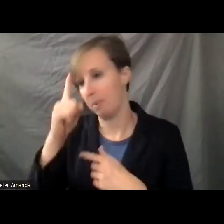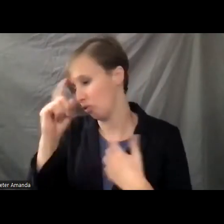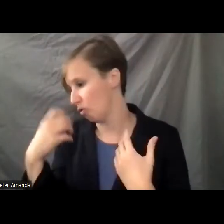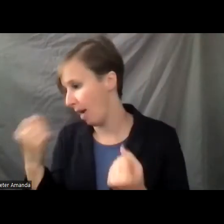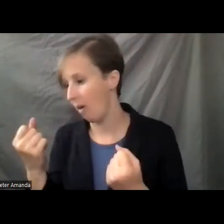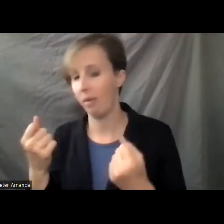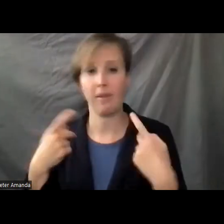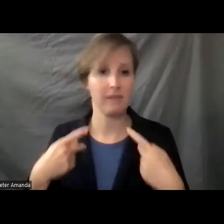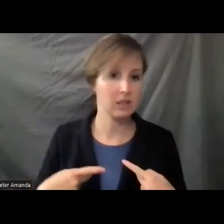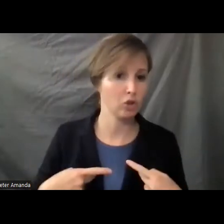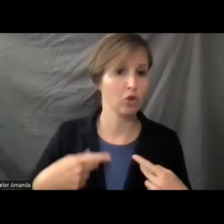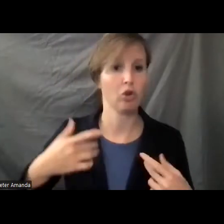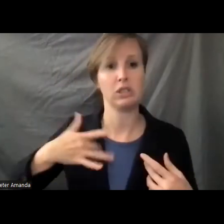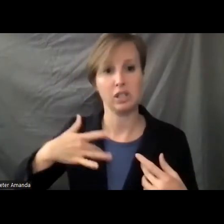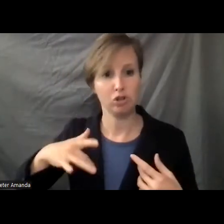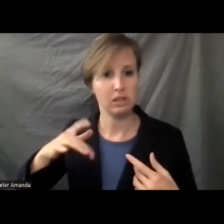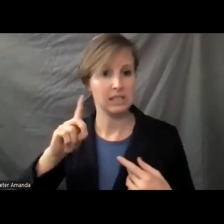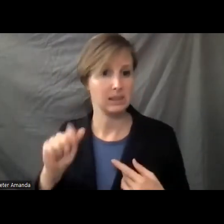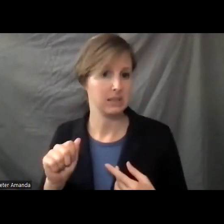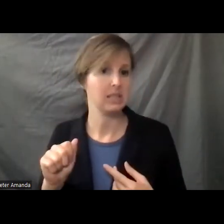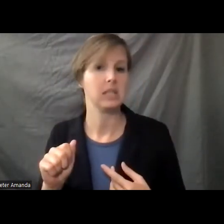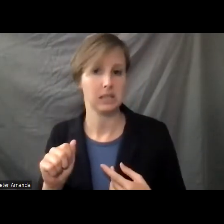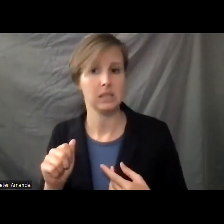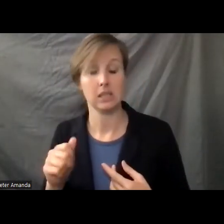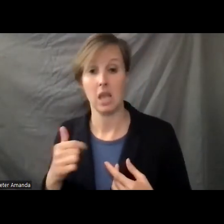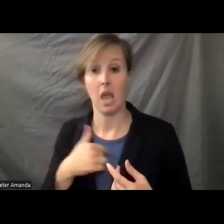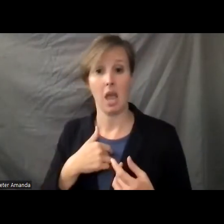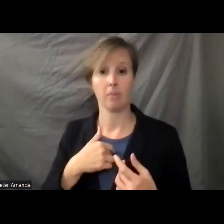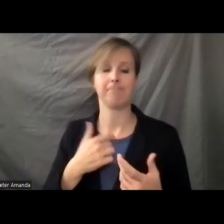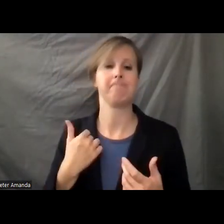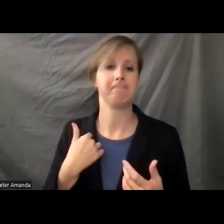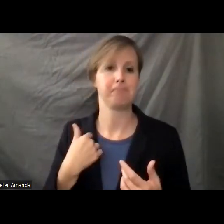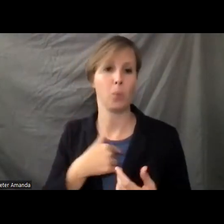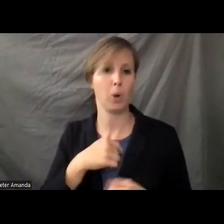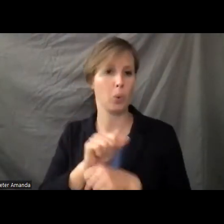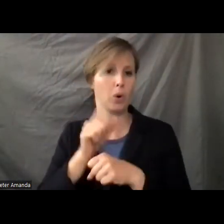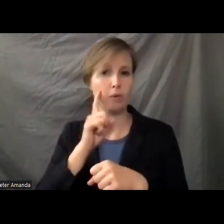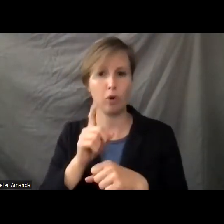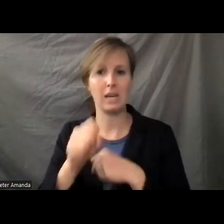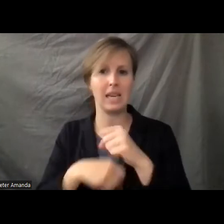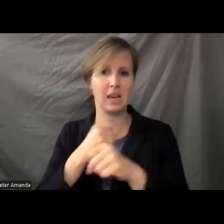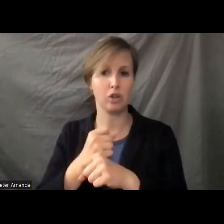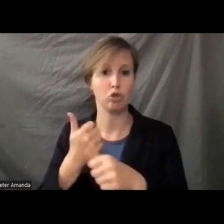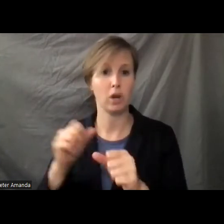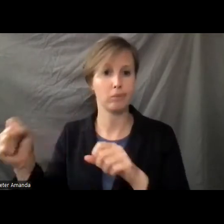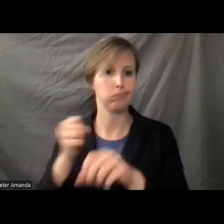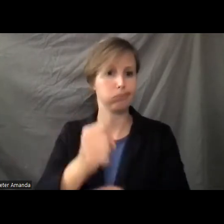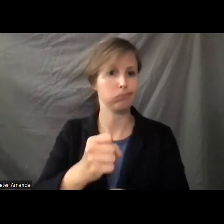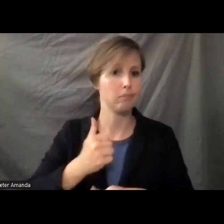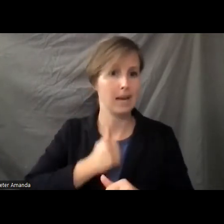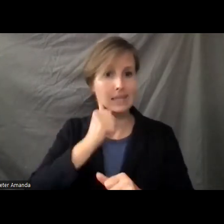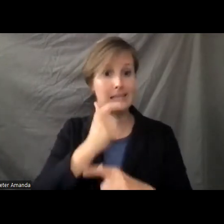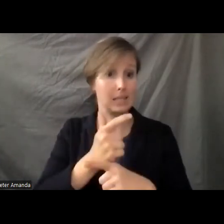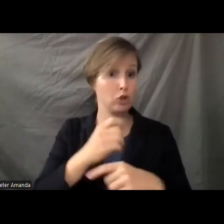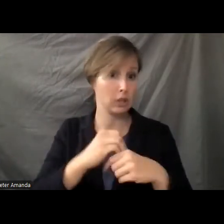and physical and sensory disabilities. I, you know, we worked for years to try to get my sister into one. My